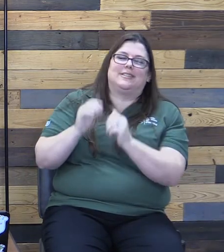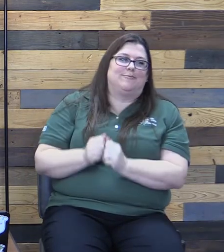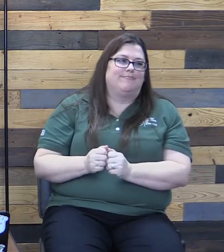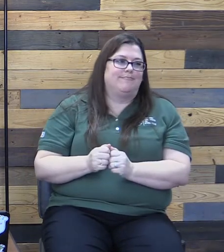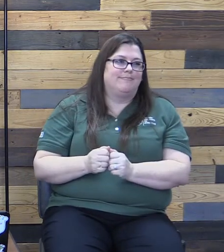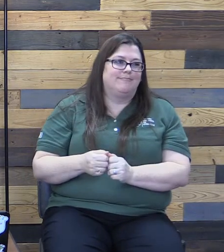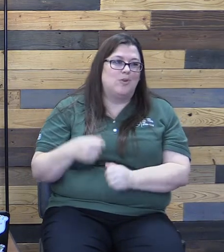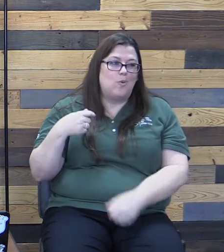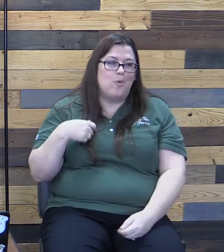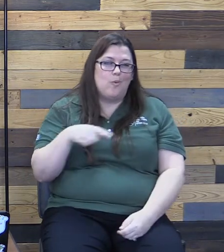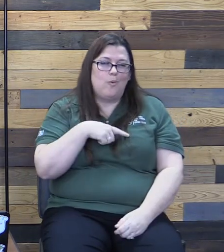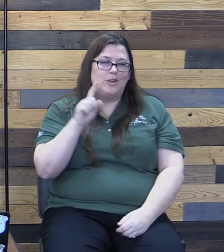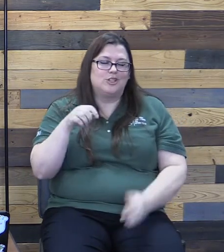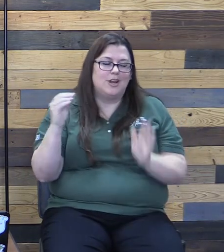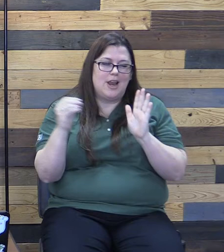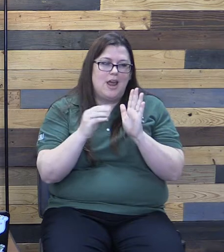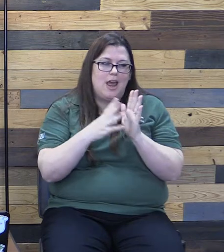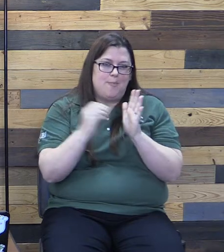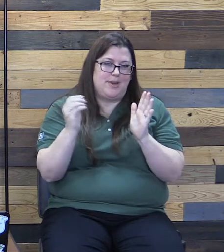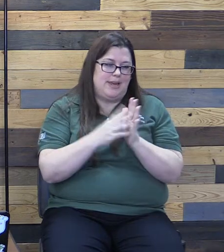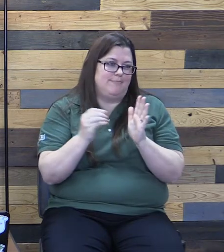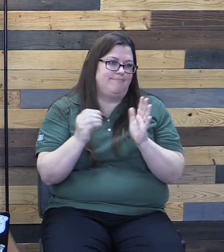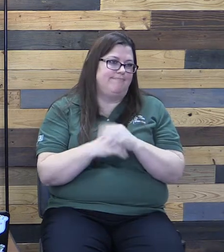important to us, and that's what we imitate.